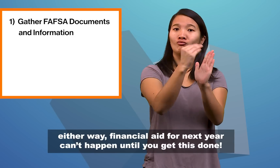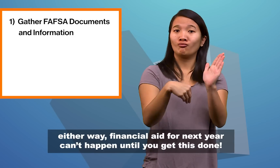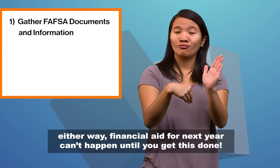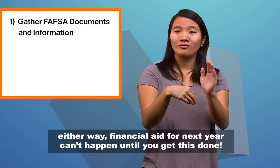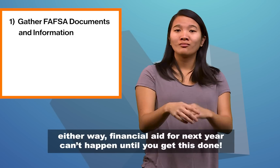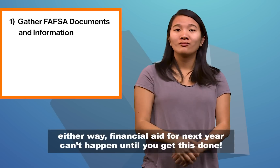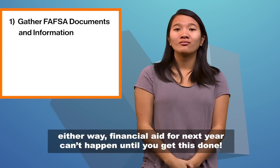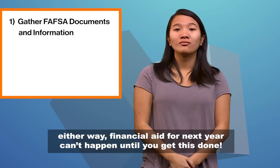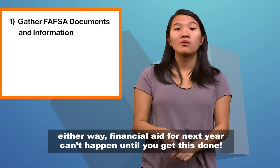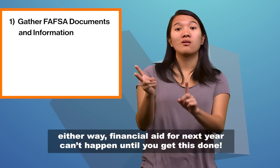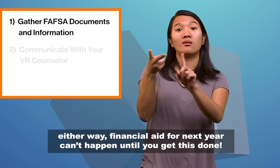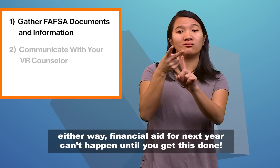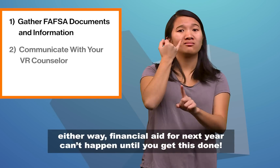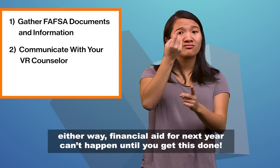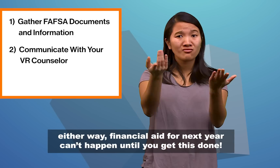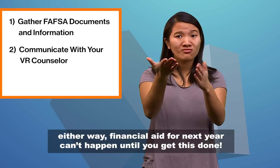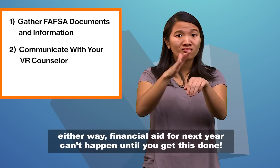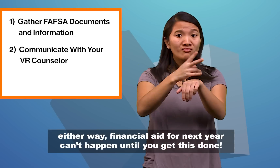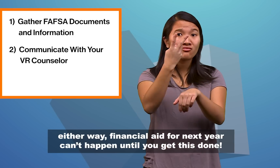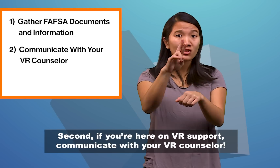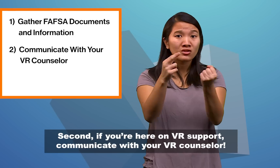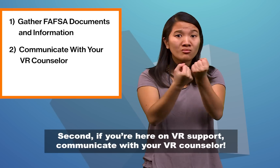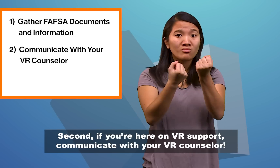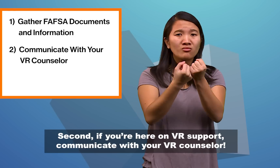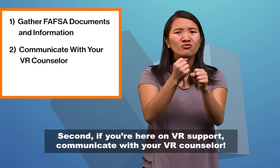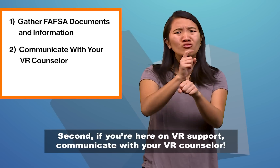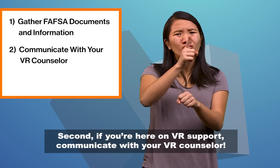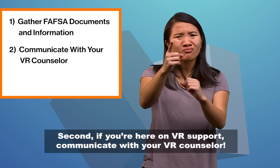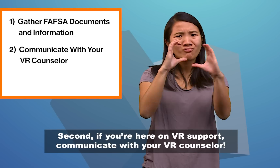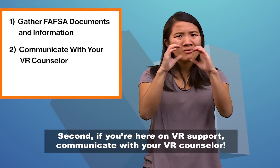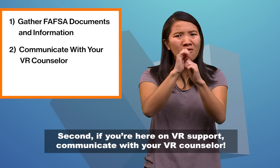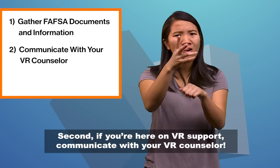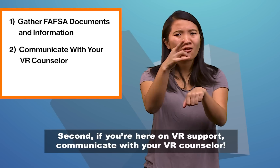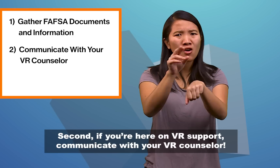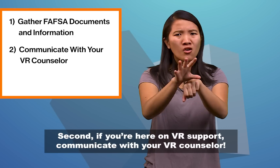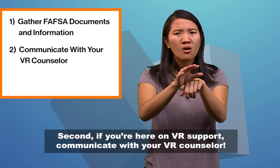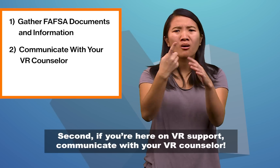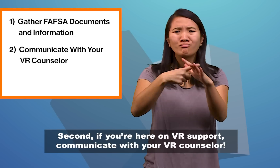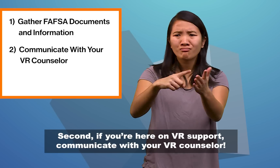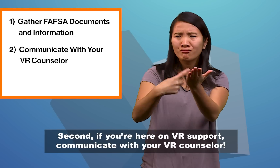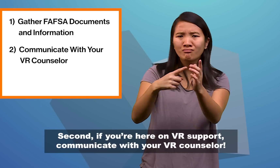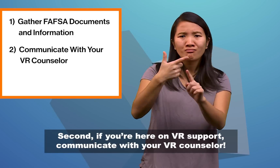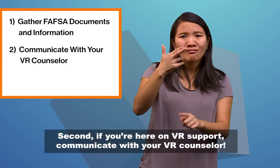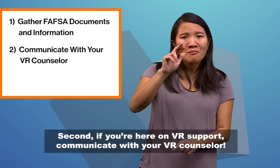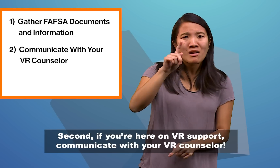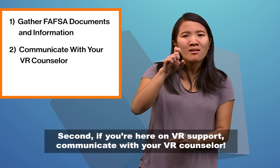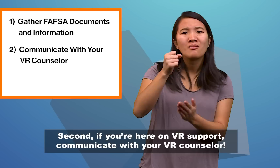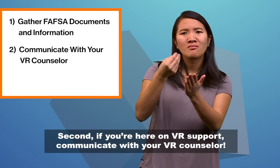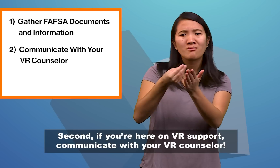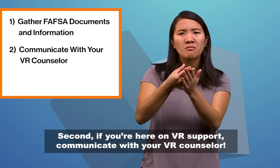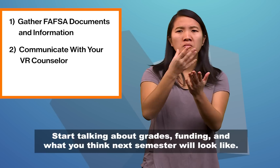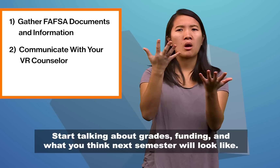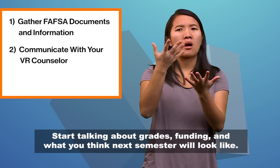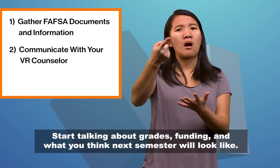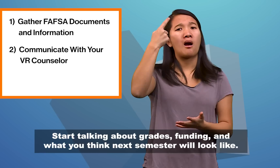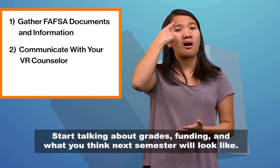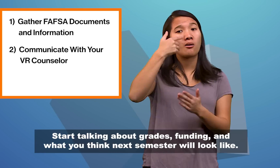year can't happen until you get this done. Second, if you're here on VR support, communicate with your VR counselor. Start talking about